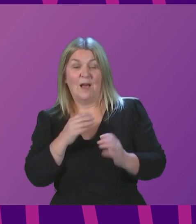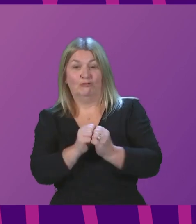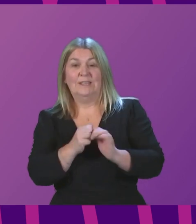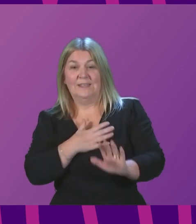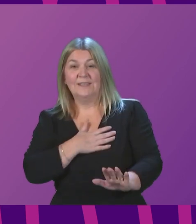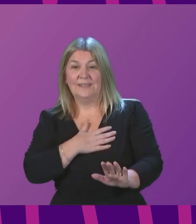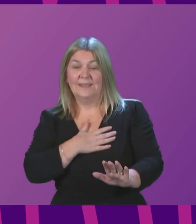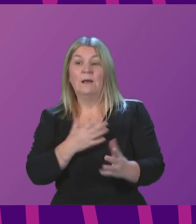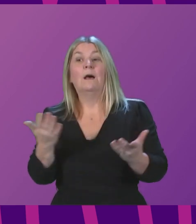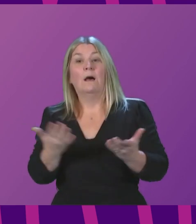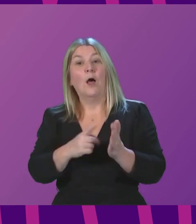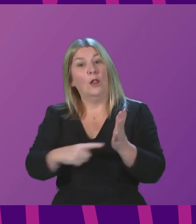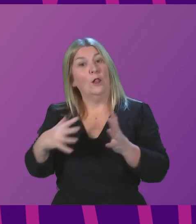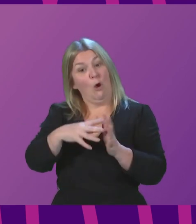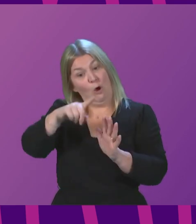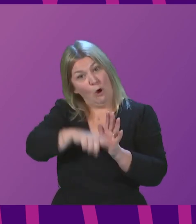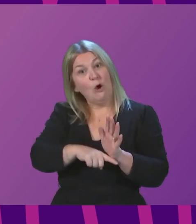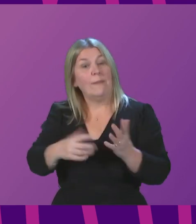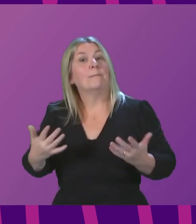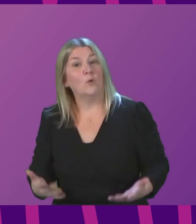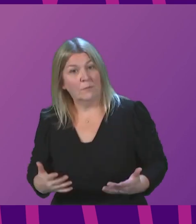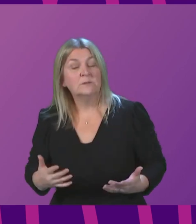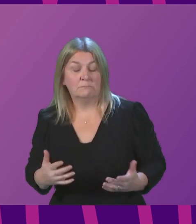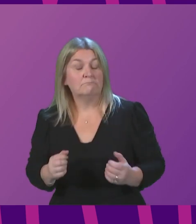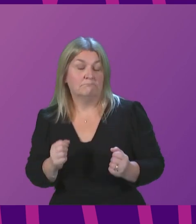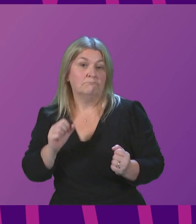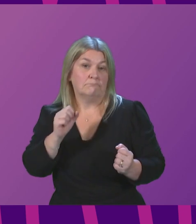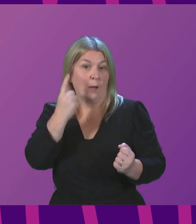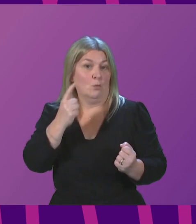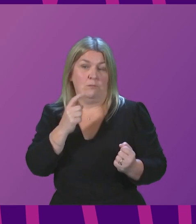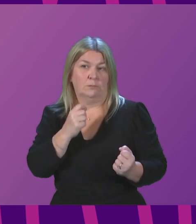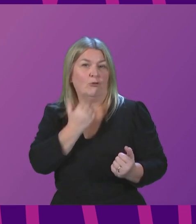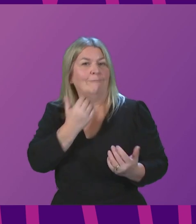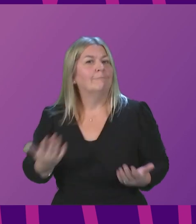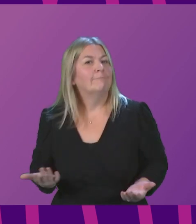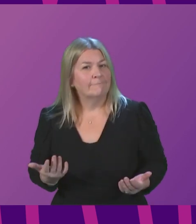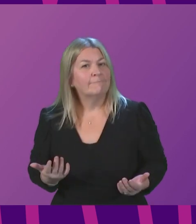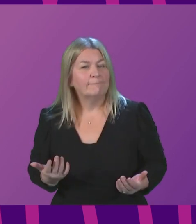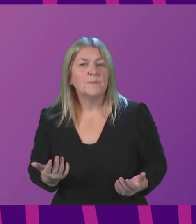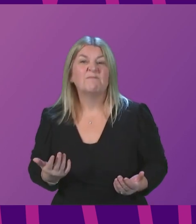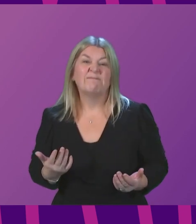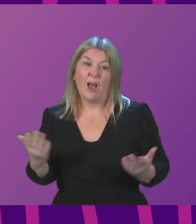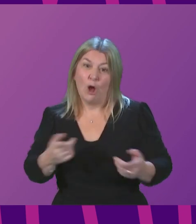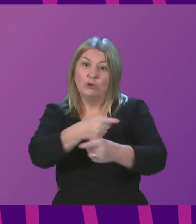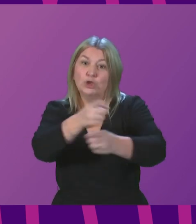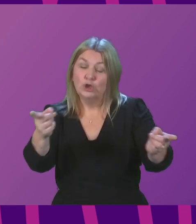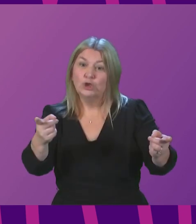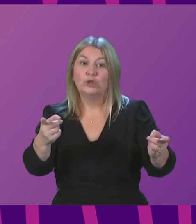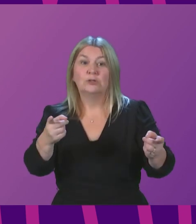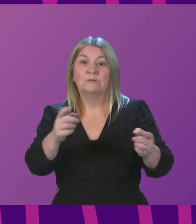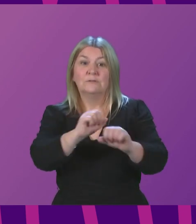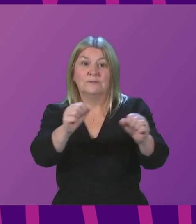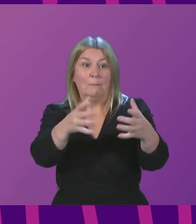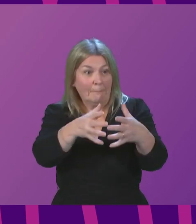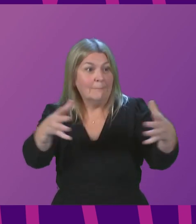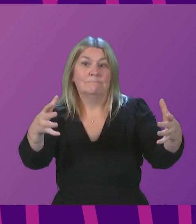to allow us to achieve what Mark Griffin is asking for. I would encourage particularly large retail employers to give their staff